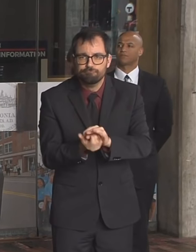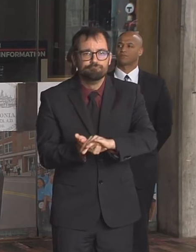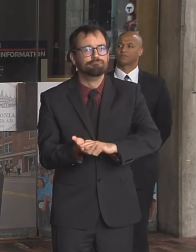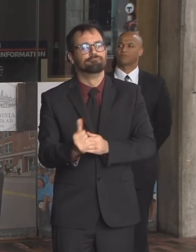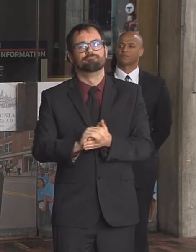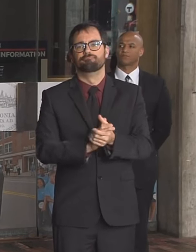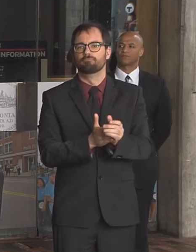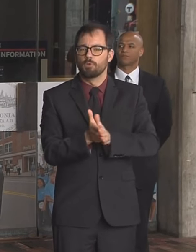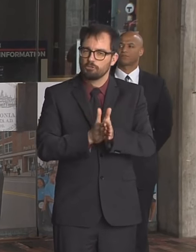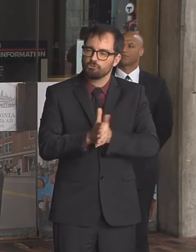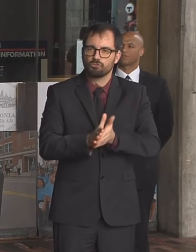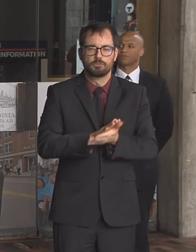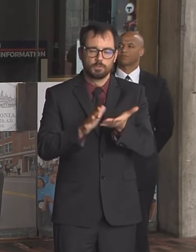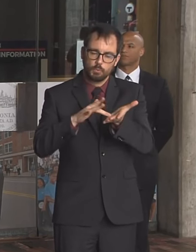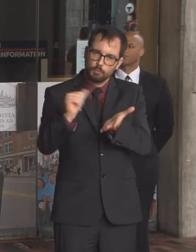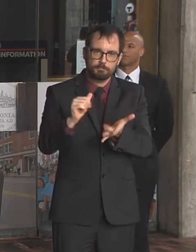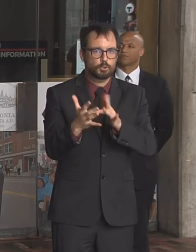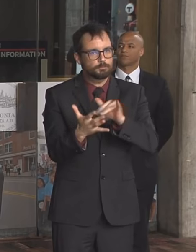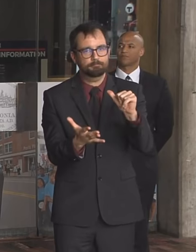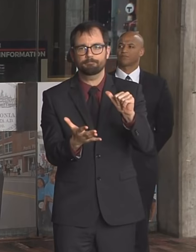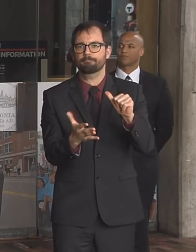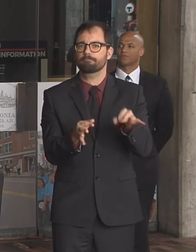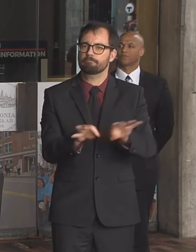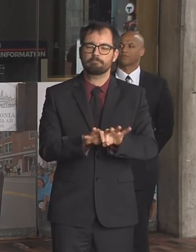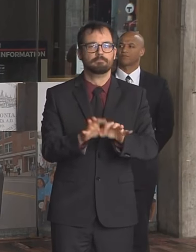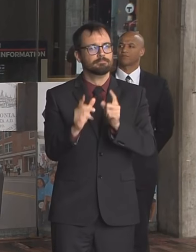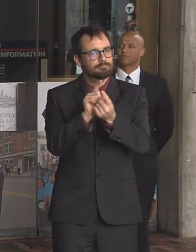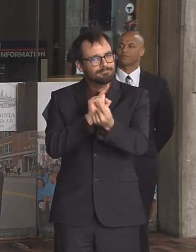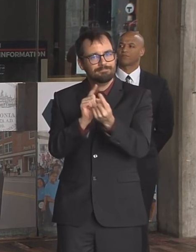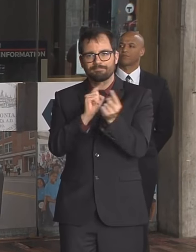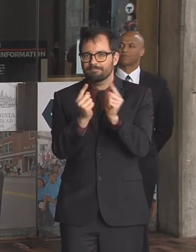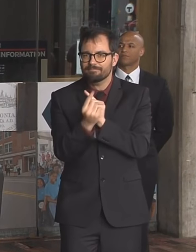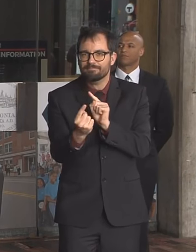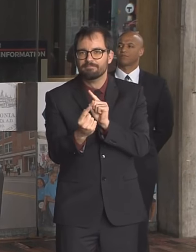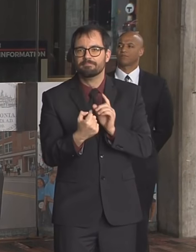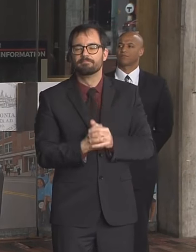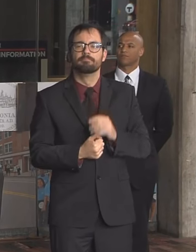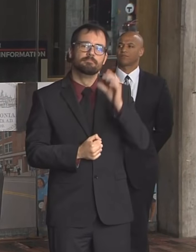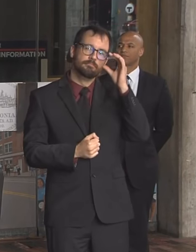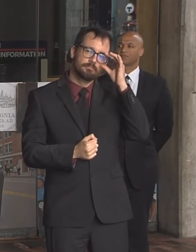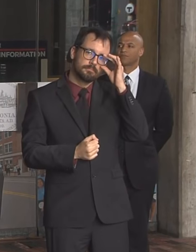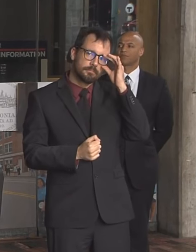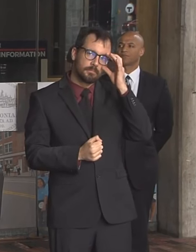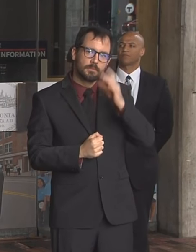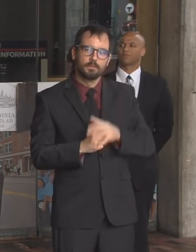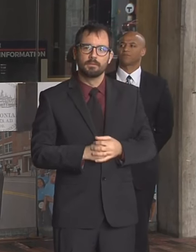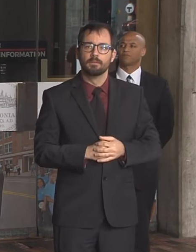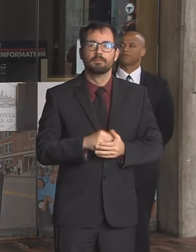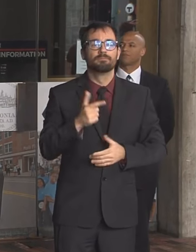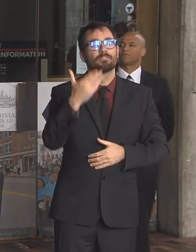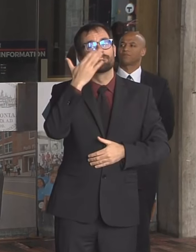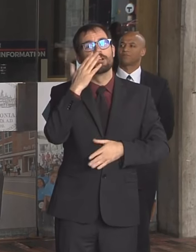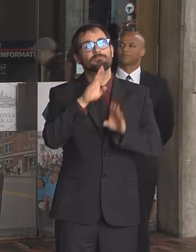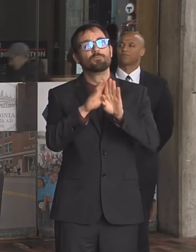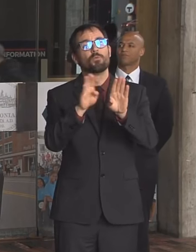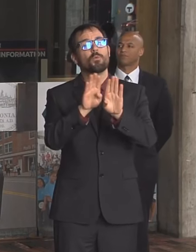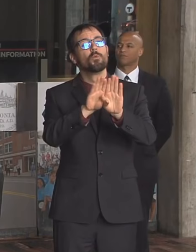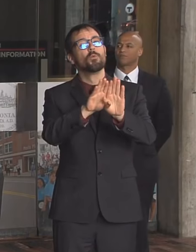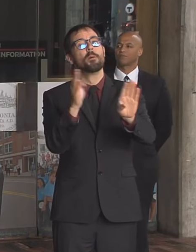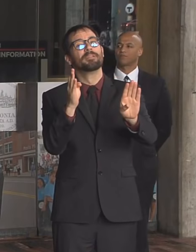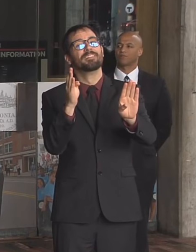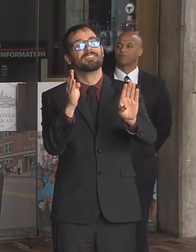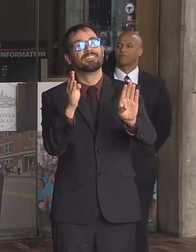And if that means putting signs up in your house or on the front door, I would do that as well. So people coming and visiting, they'll get a chance to see who's in the house.